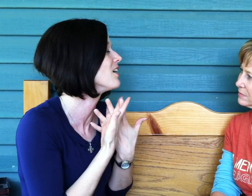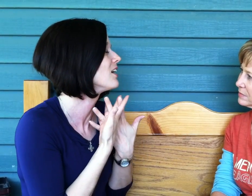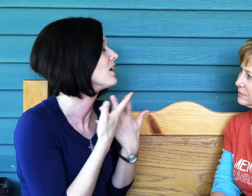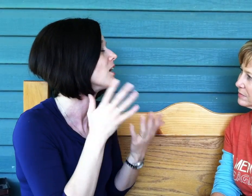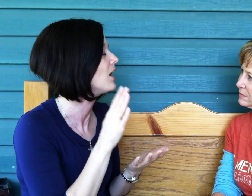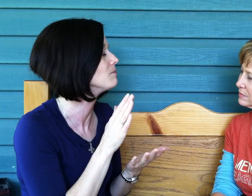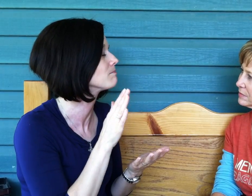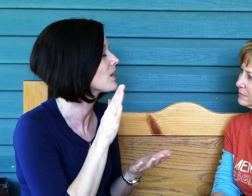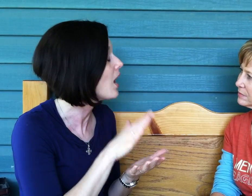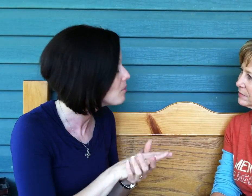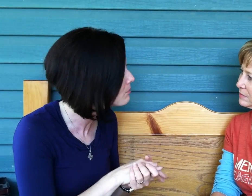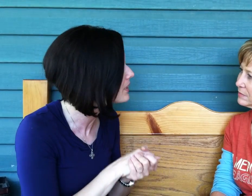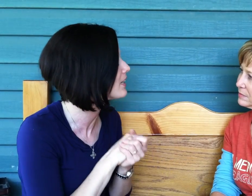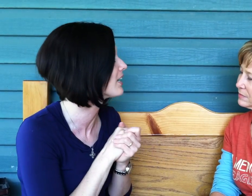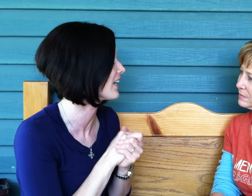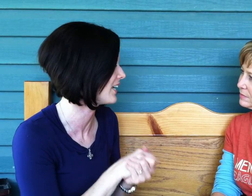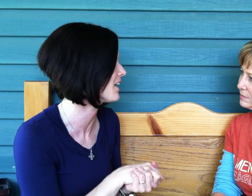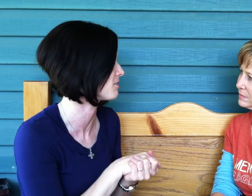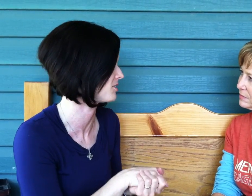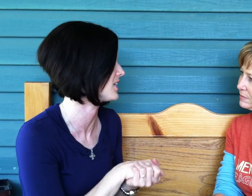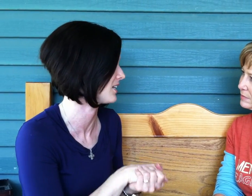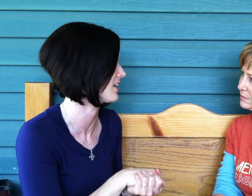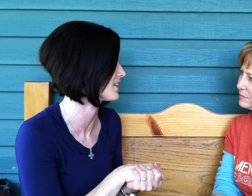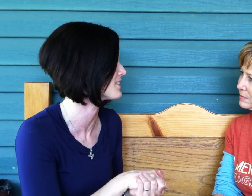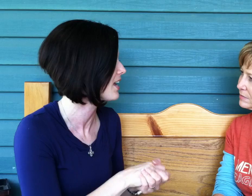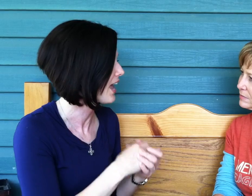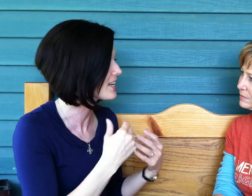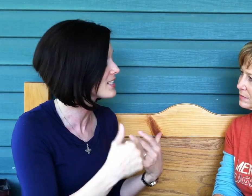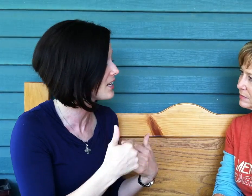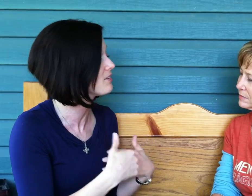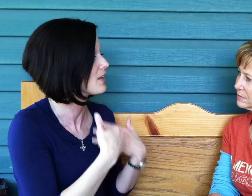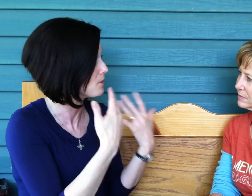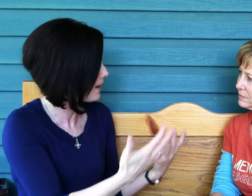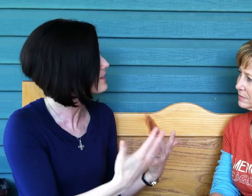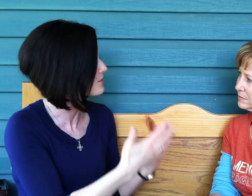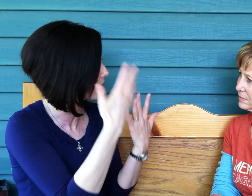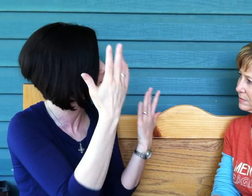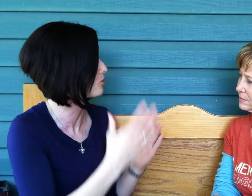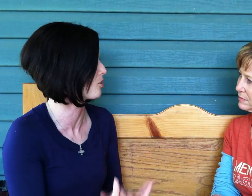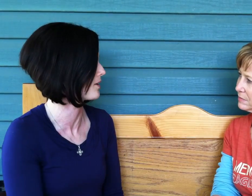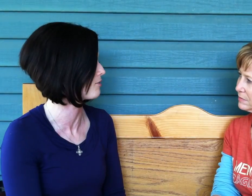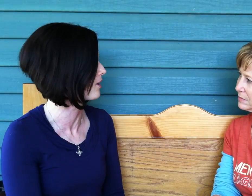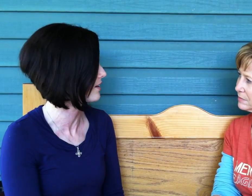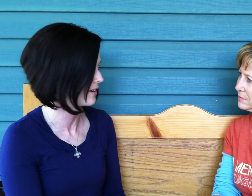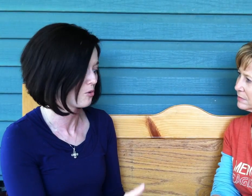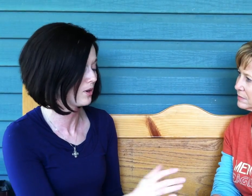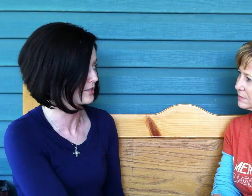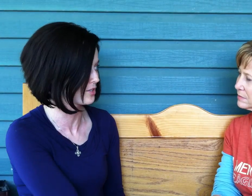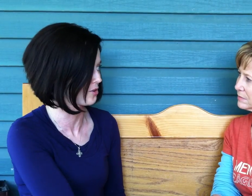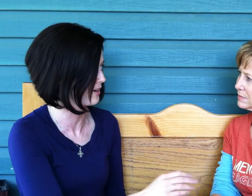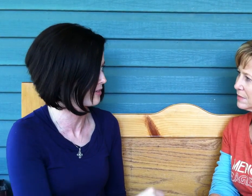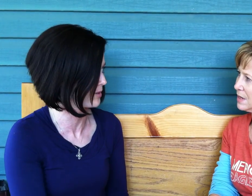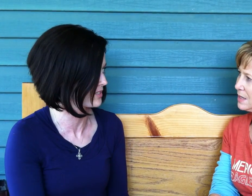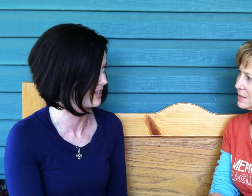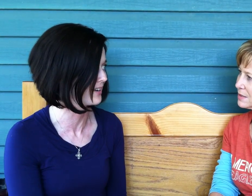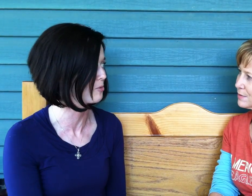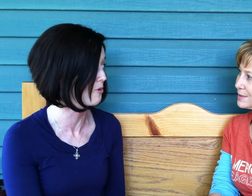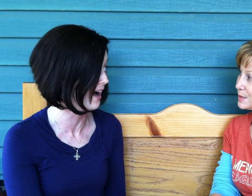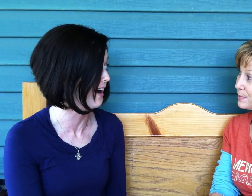humbling gift it is and to give the master glory for it. What a story from your son. Wow.